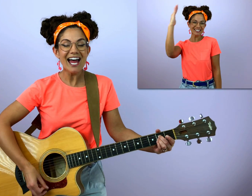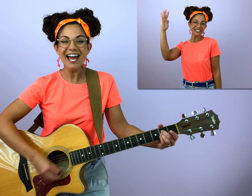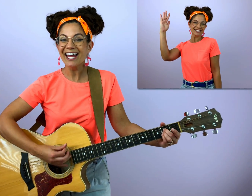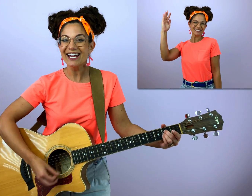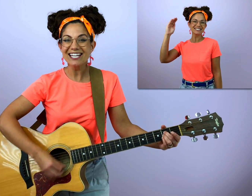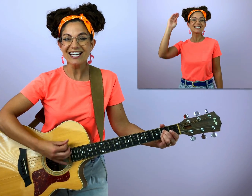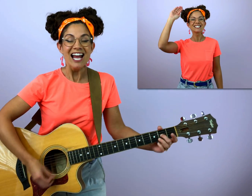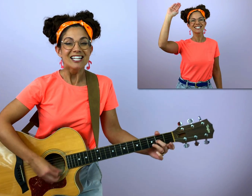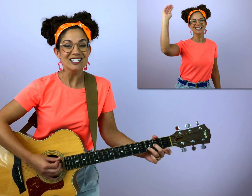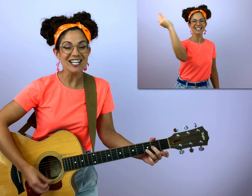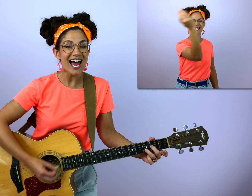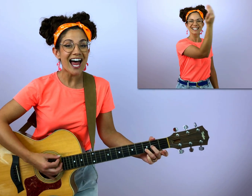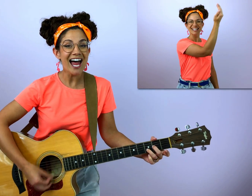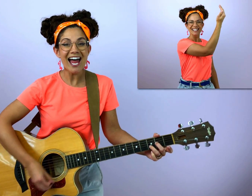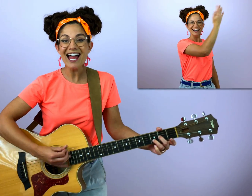the sky